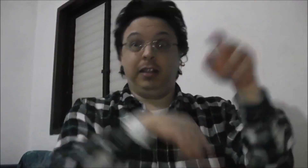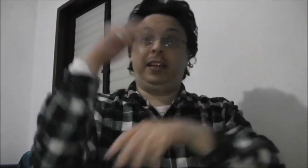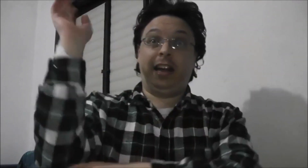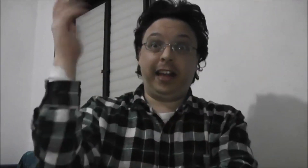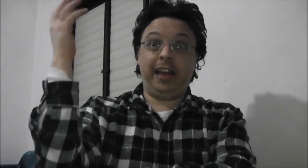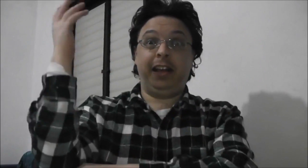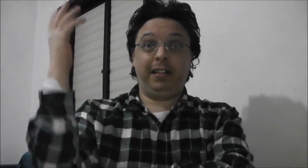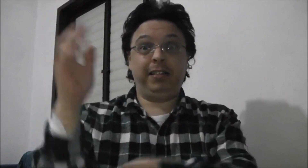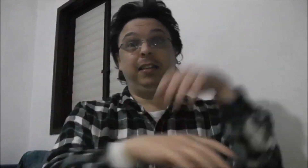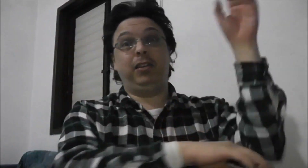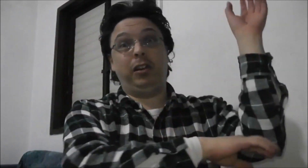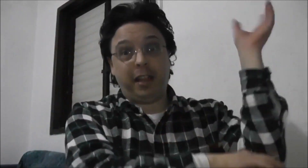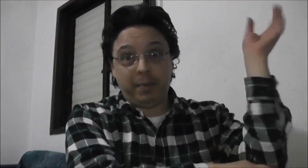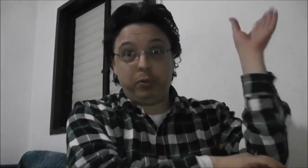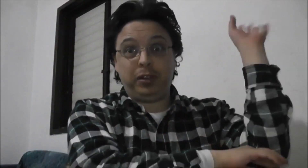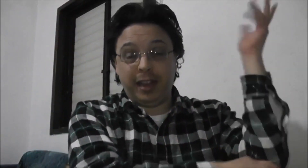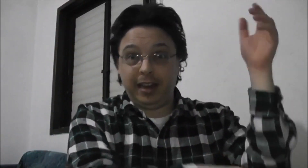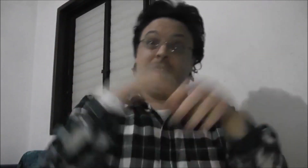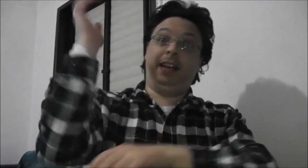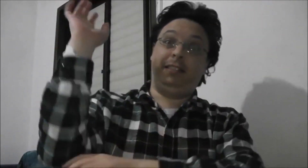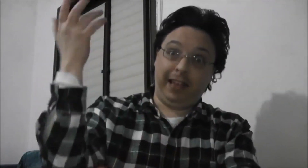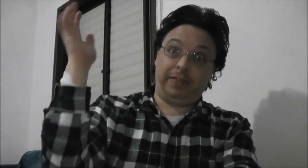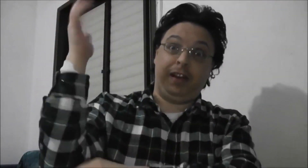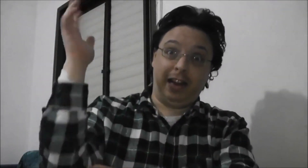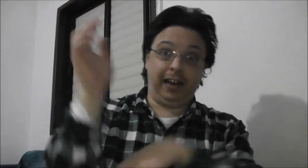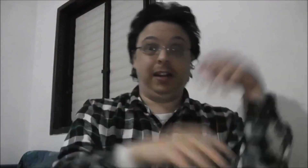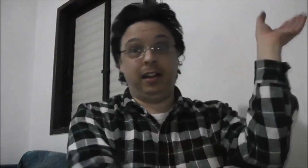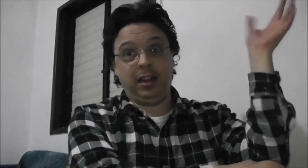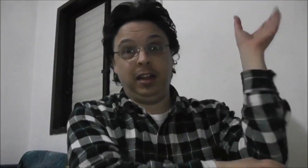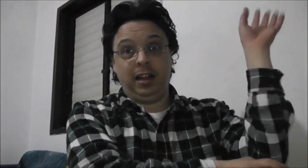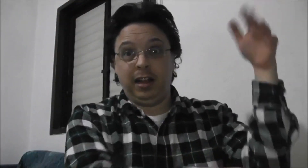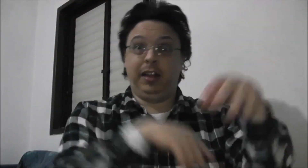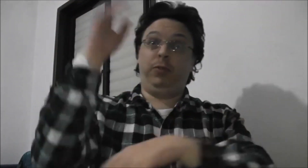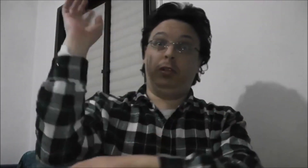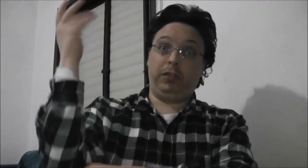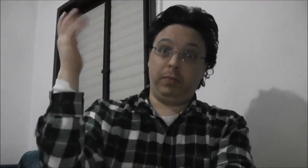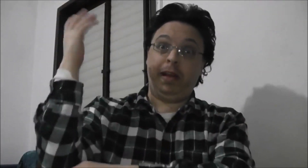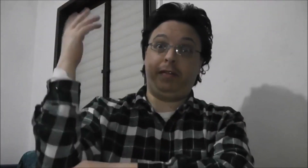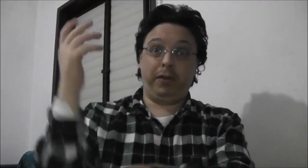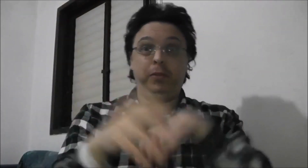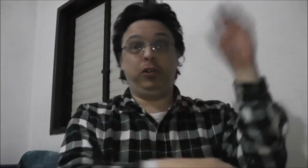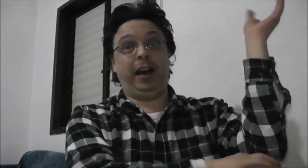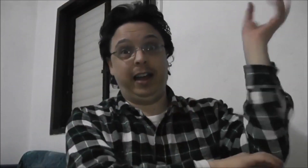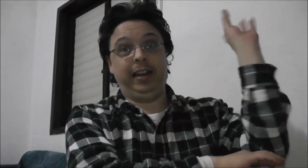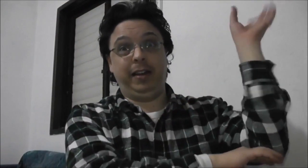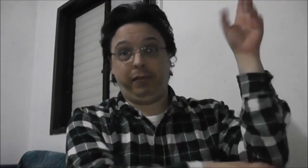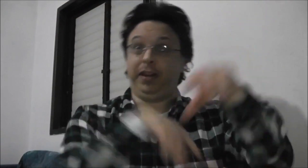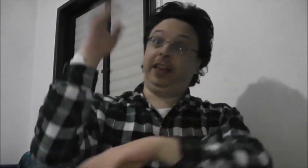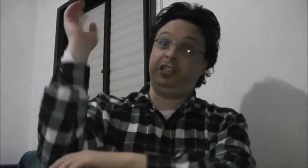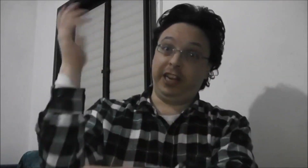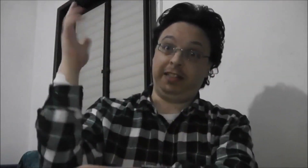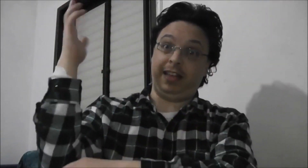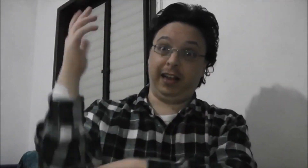Their king is called the Putin, is evil. He wants to make from Ukraine a fucking schnitzer.